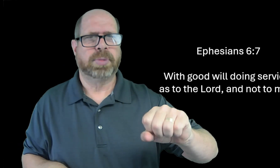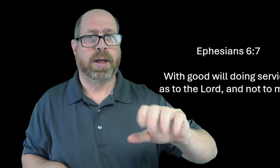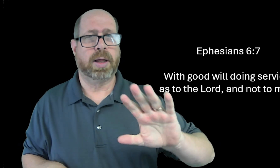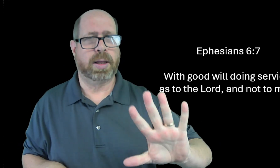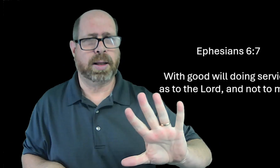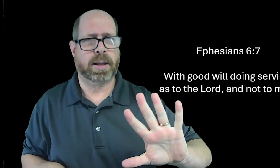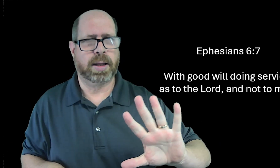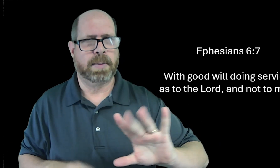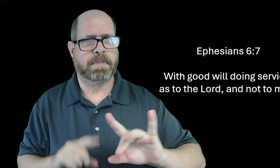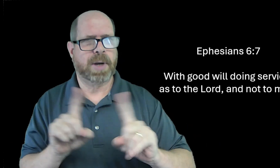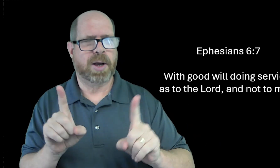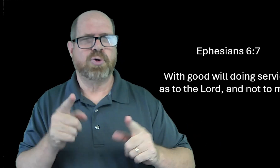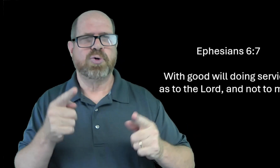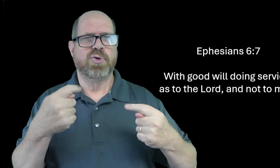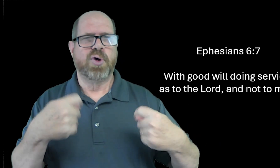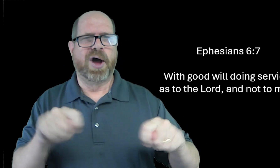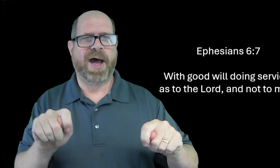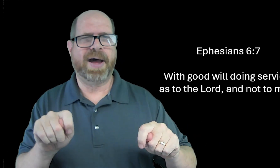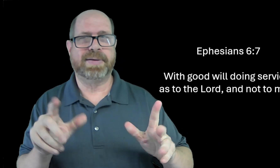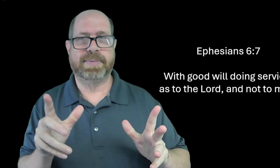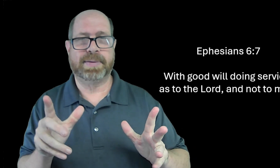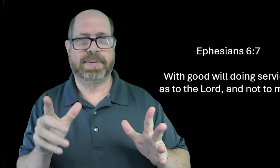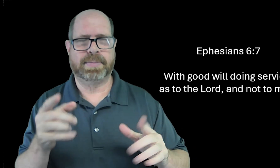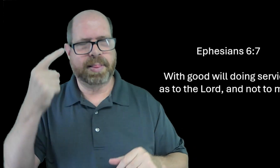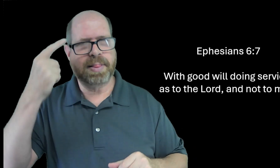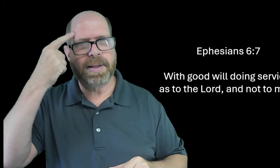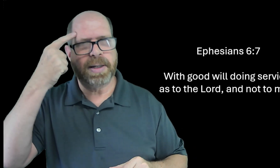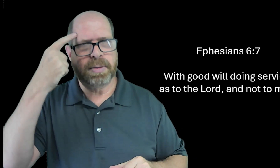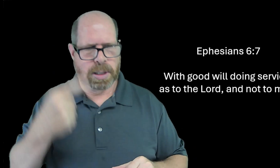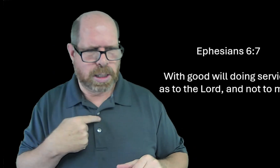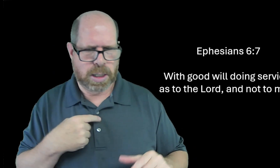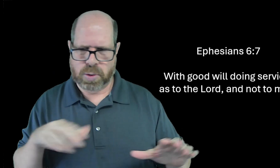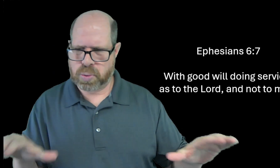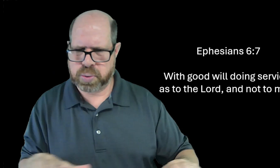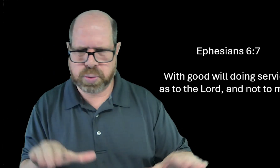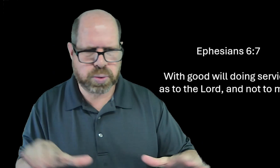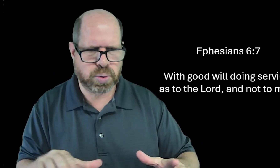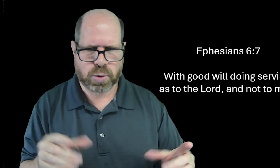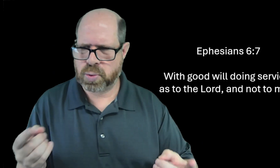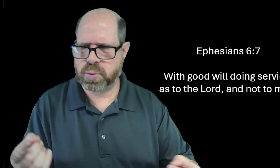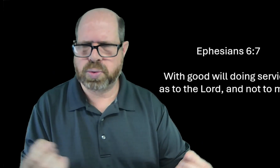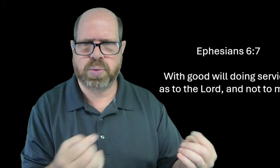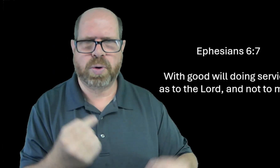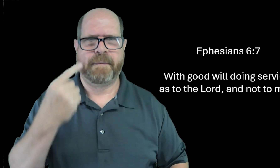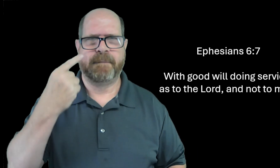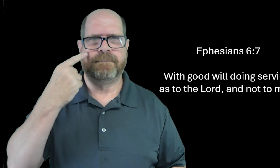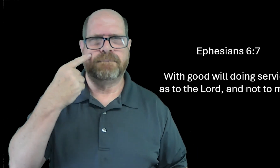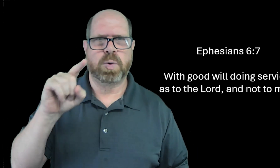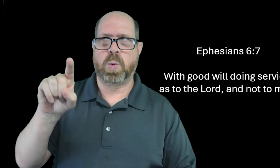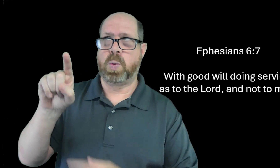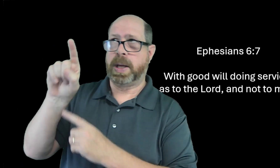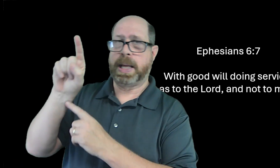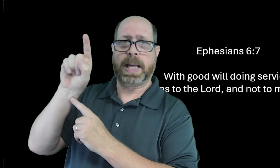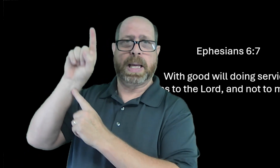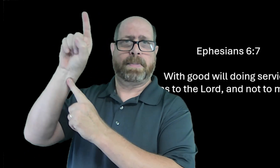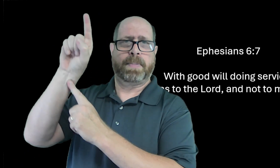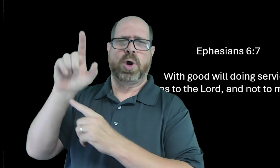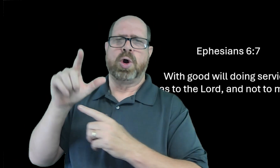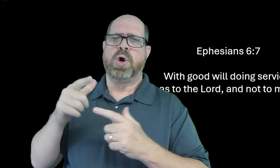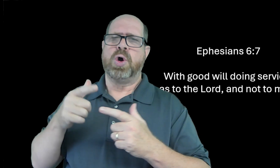work work i was trying and i always thought about doing my service for god